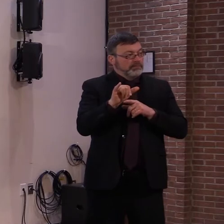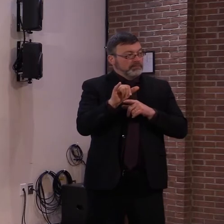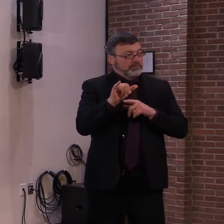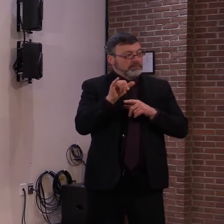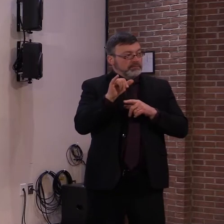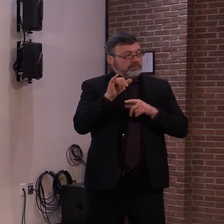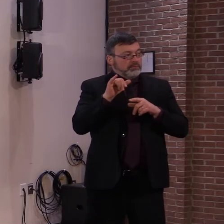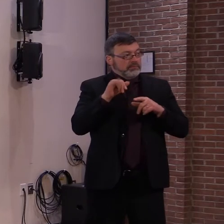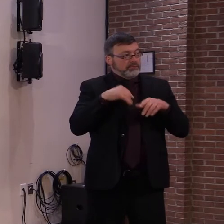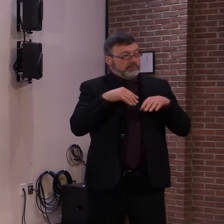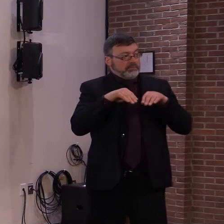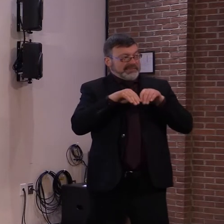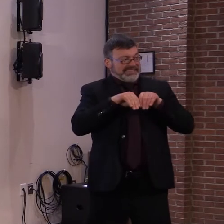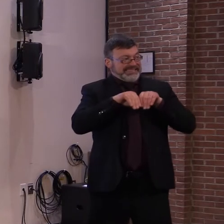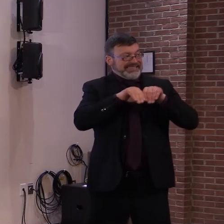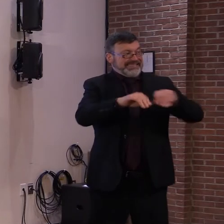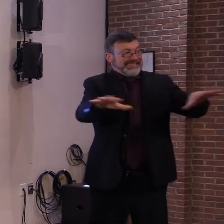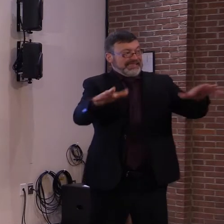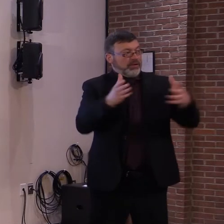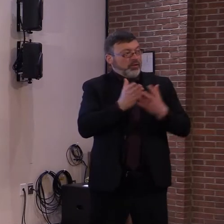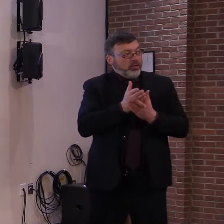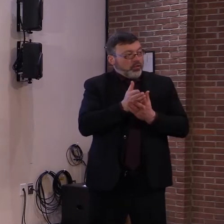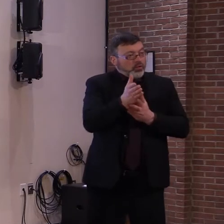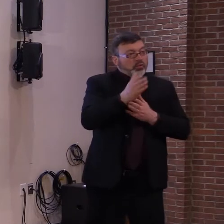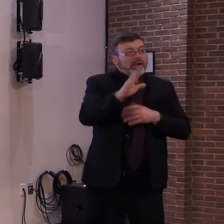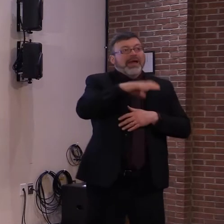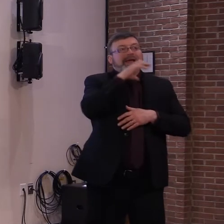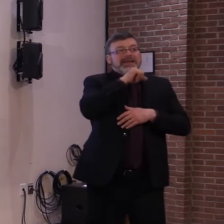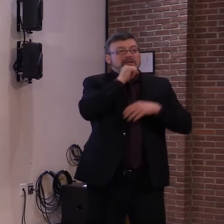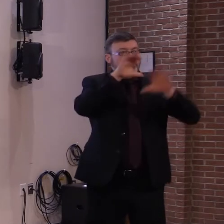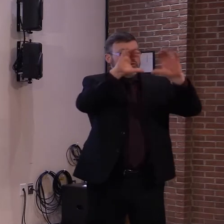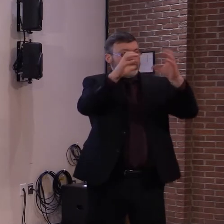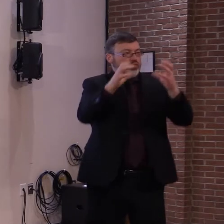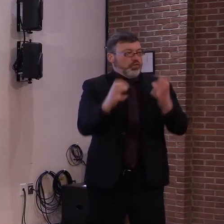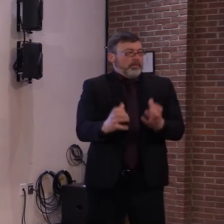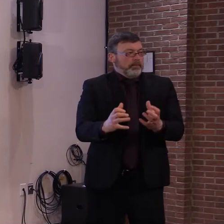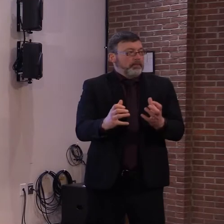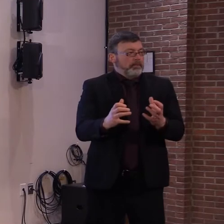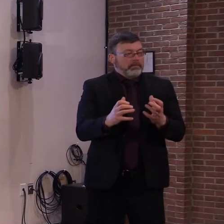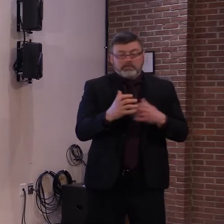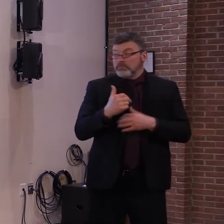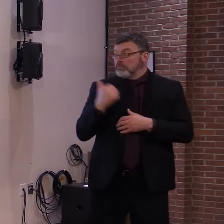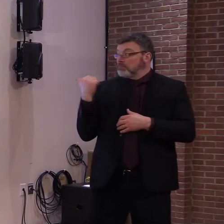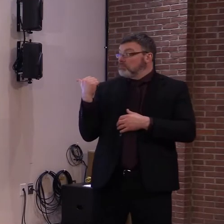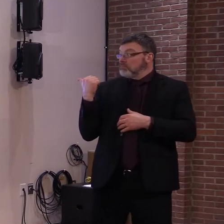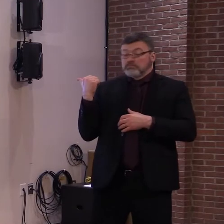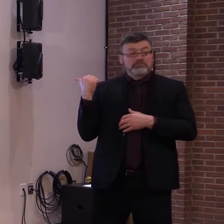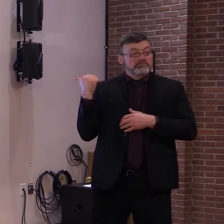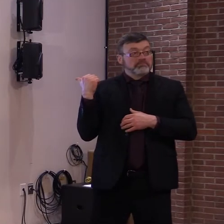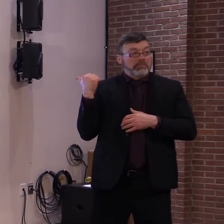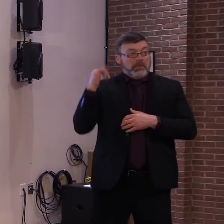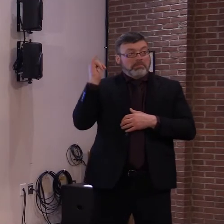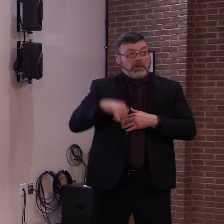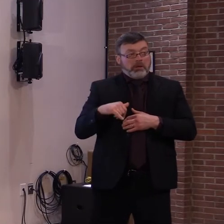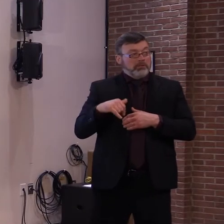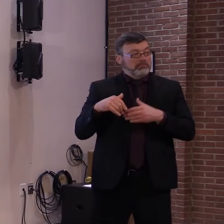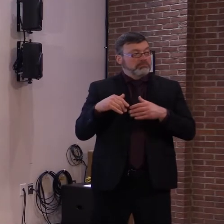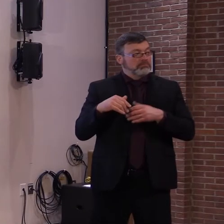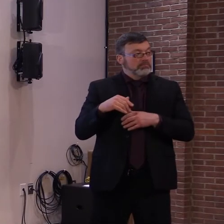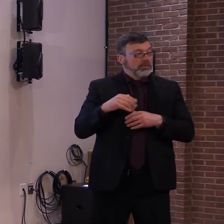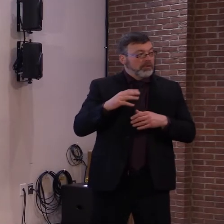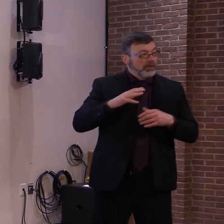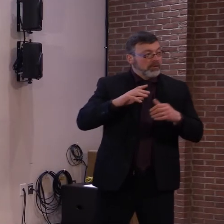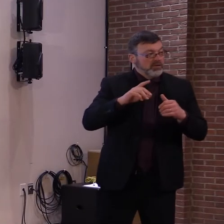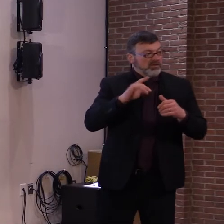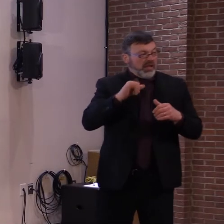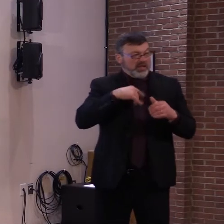by age. We will begin this phase the week of January 25th, and we will start with those